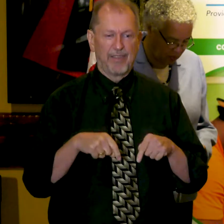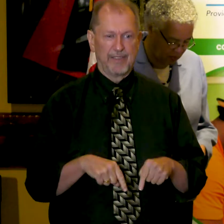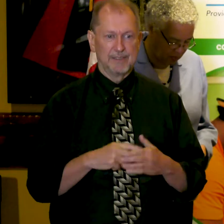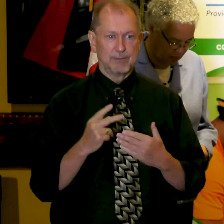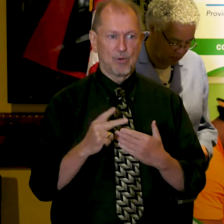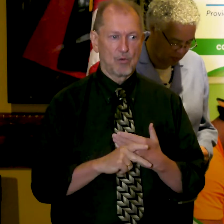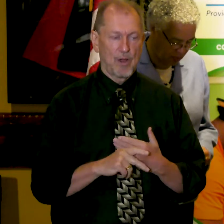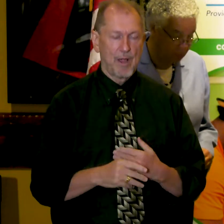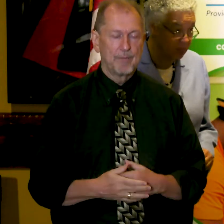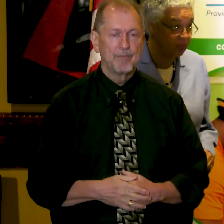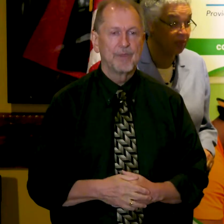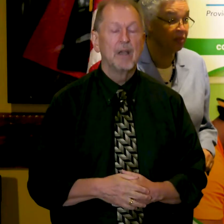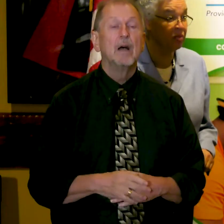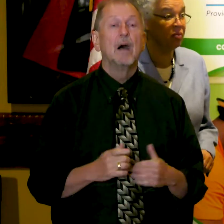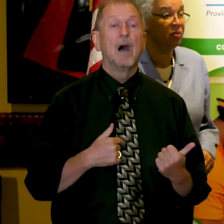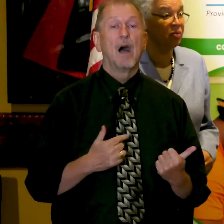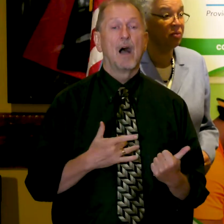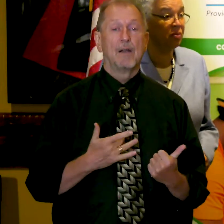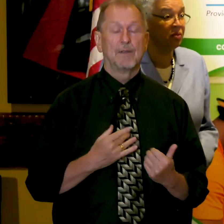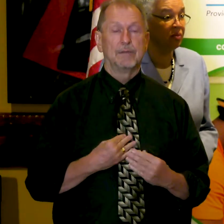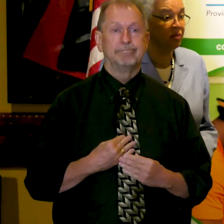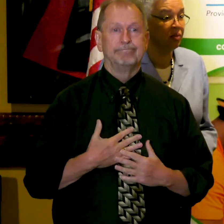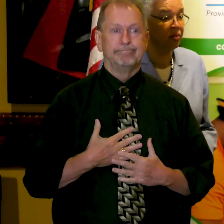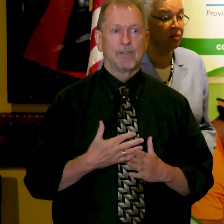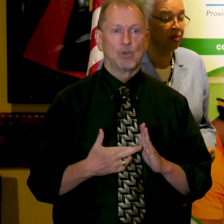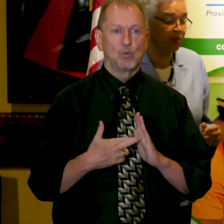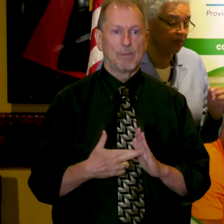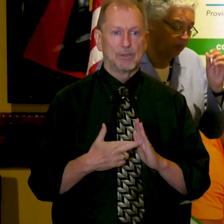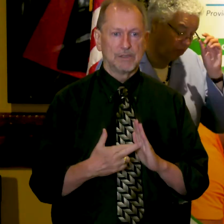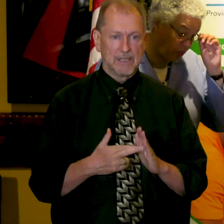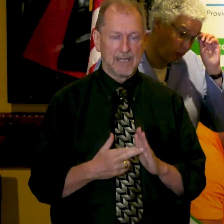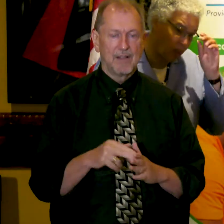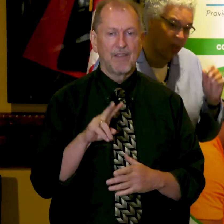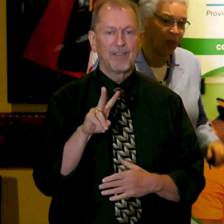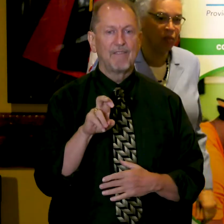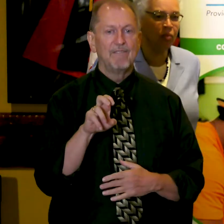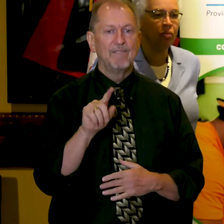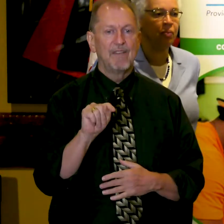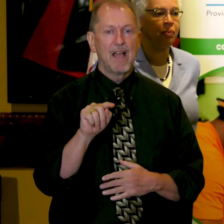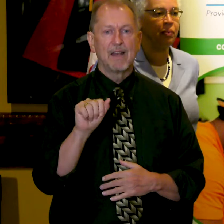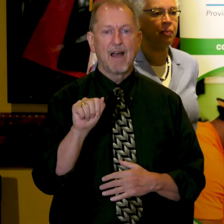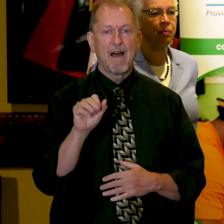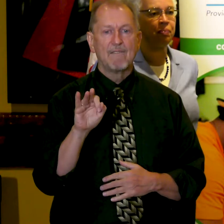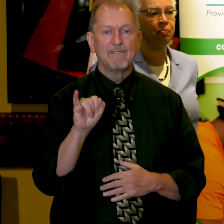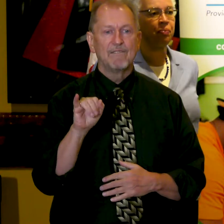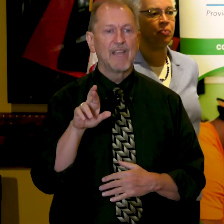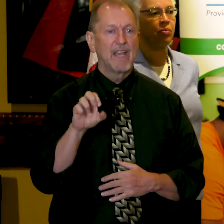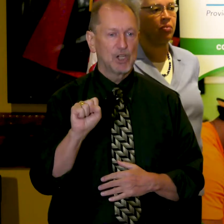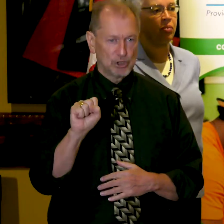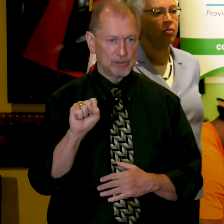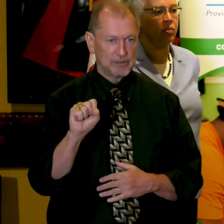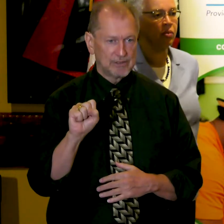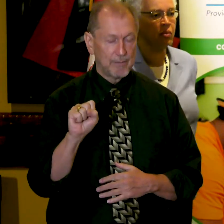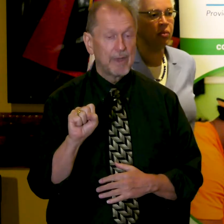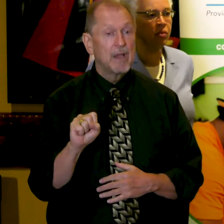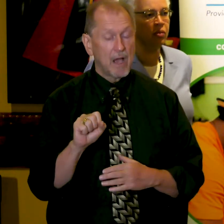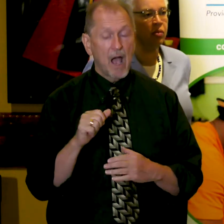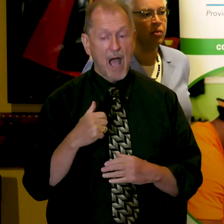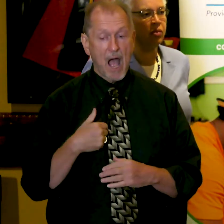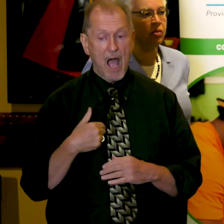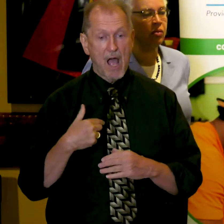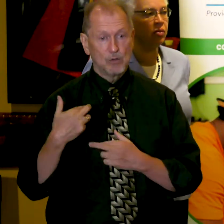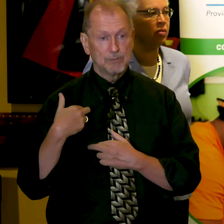I am honored to represent the county's Department of Veterans Affairs today. This department is one of several I oversee